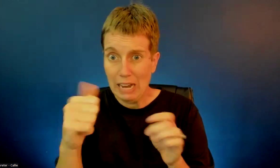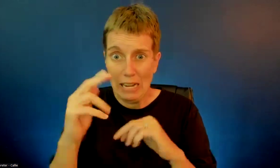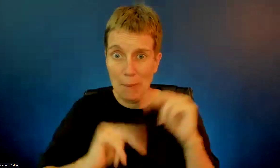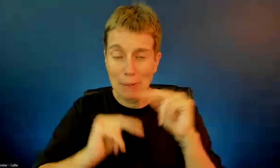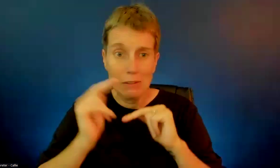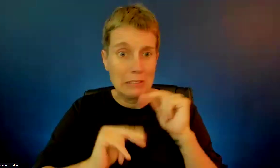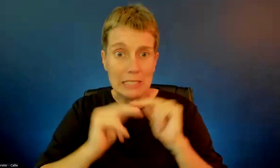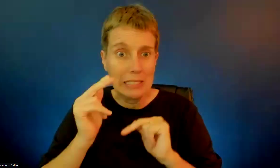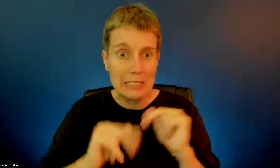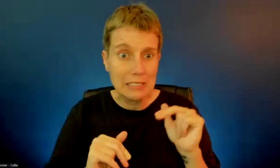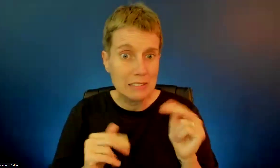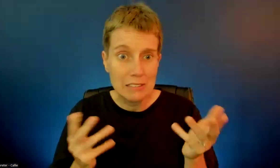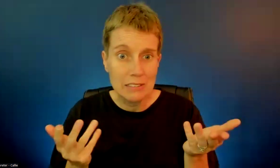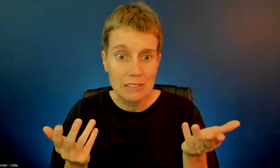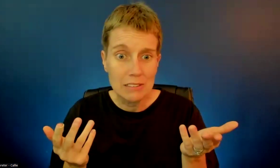Why it grew?